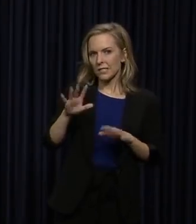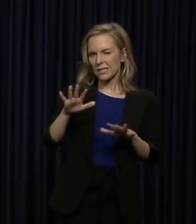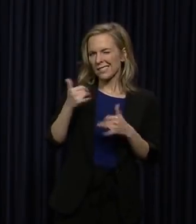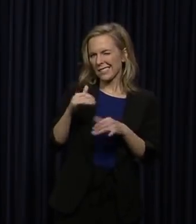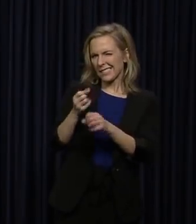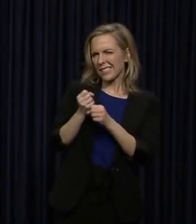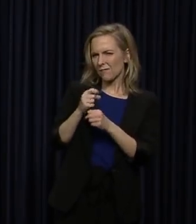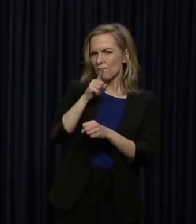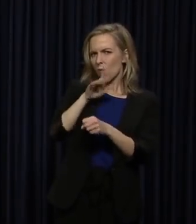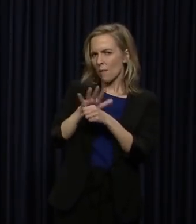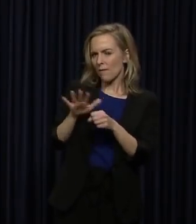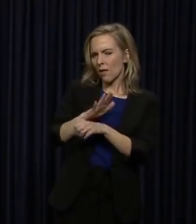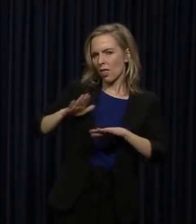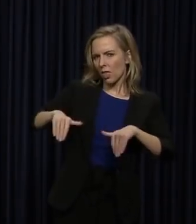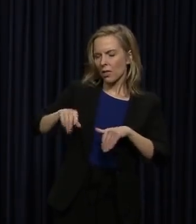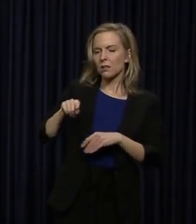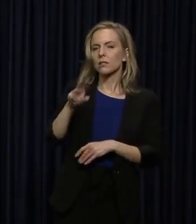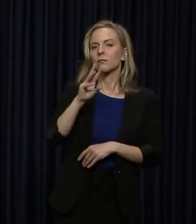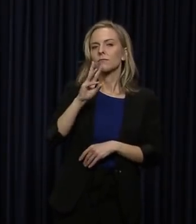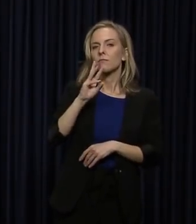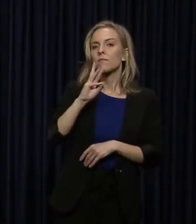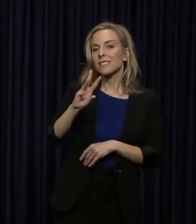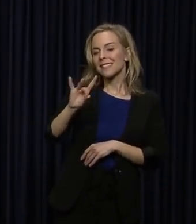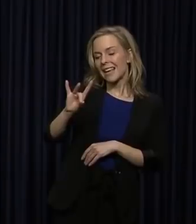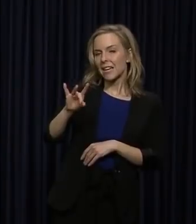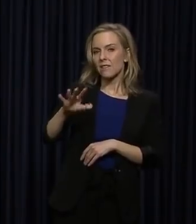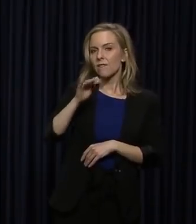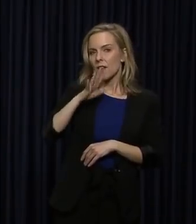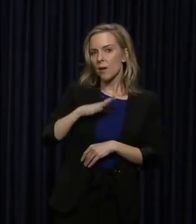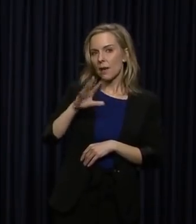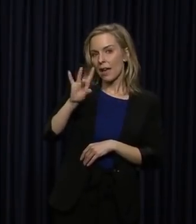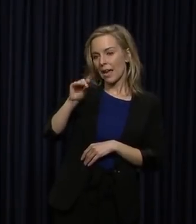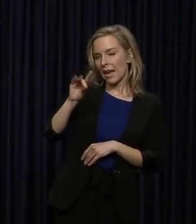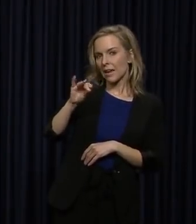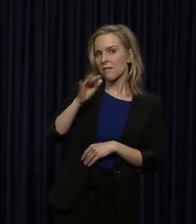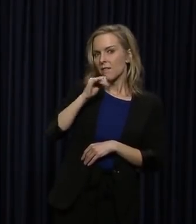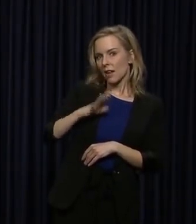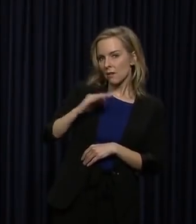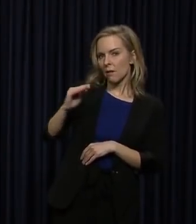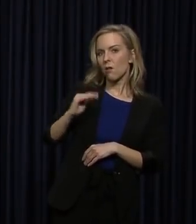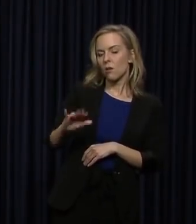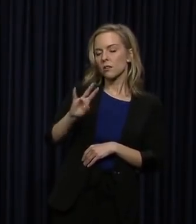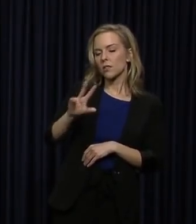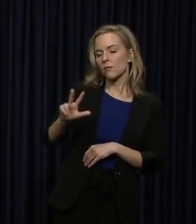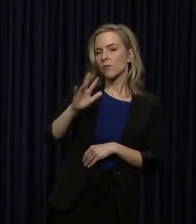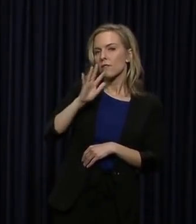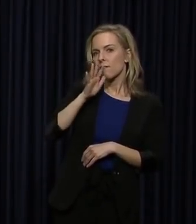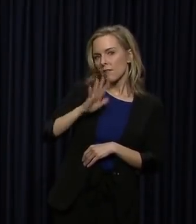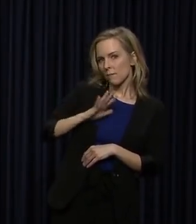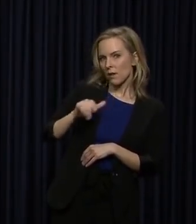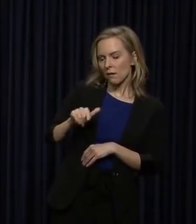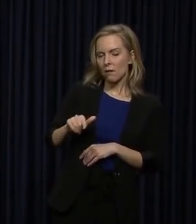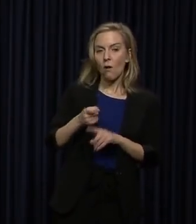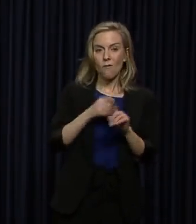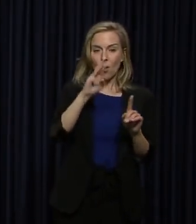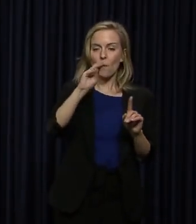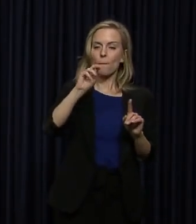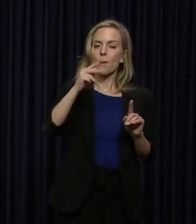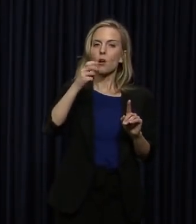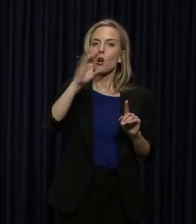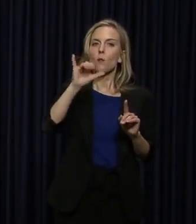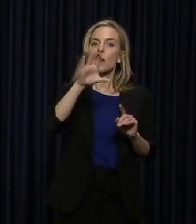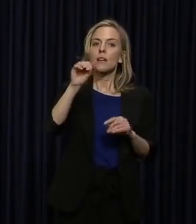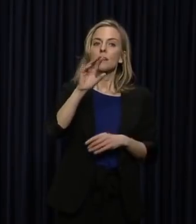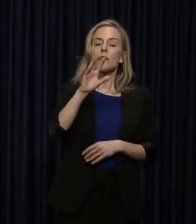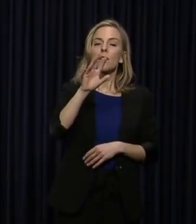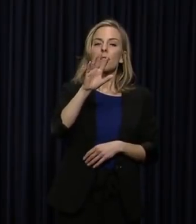confirmation of that one. 68-year-old female, 80-year-old female, 73-year-old female. From Montgomery County, a